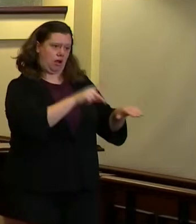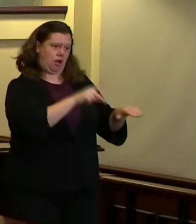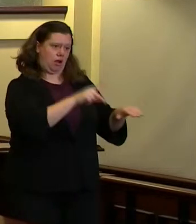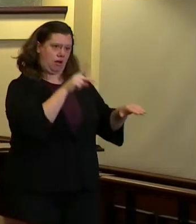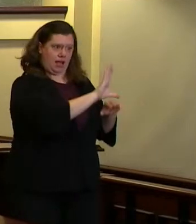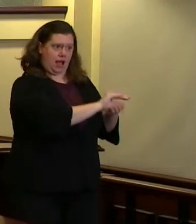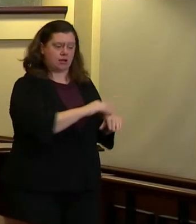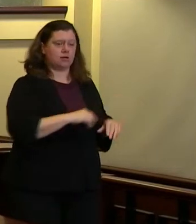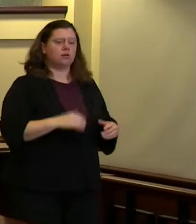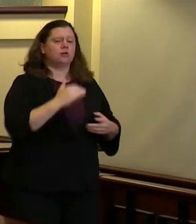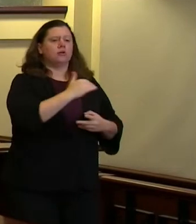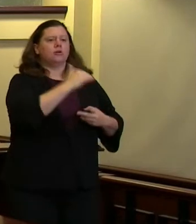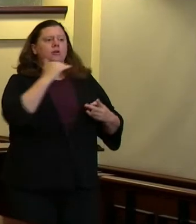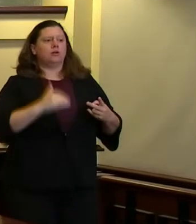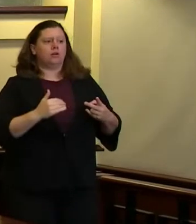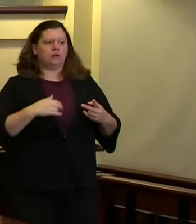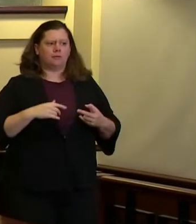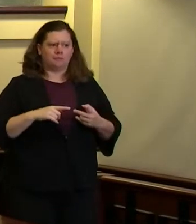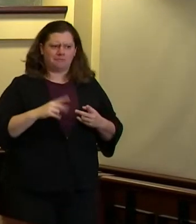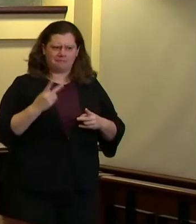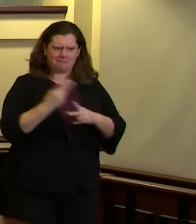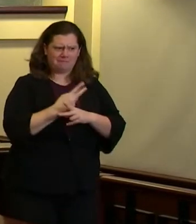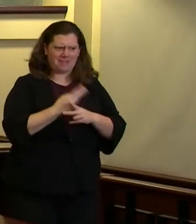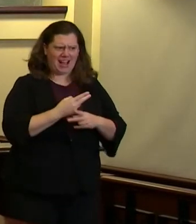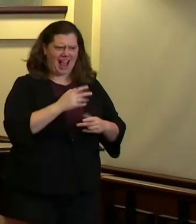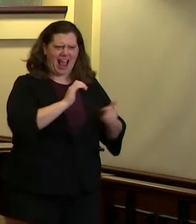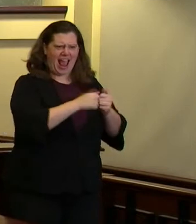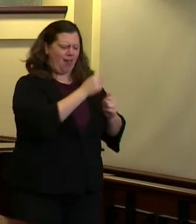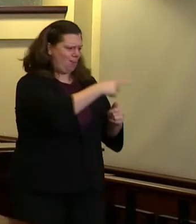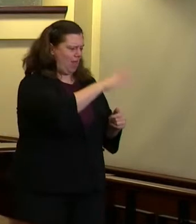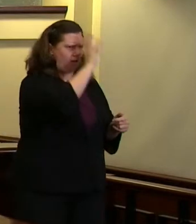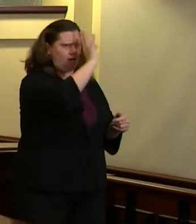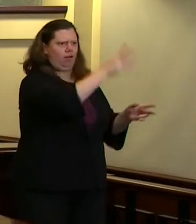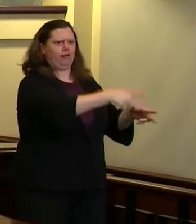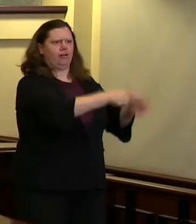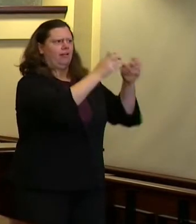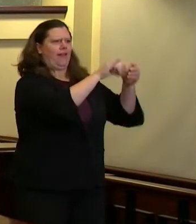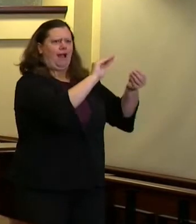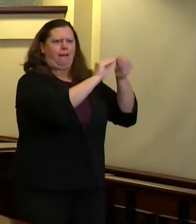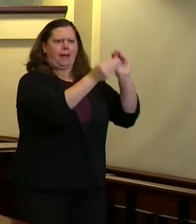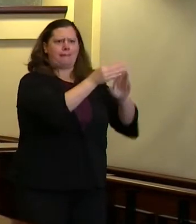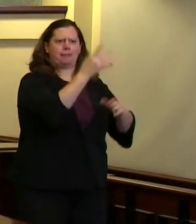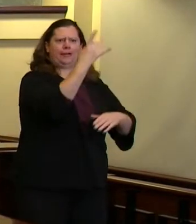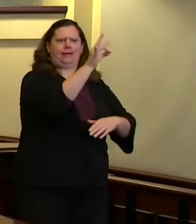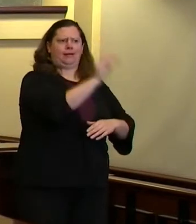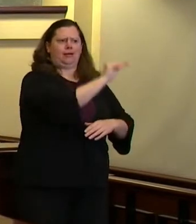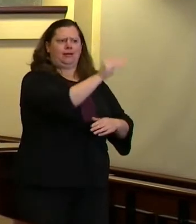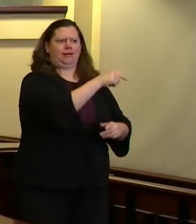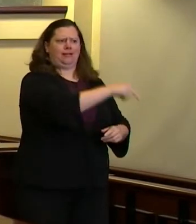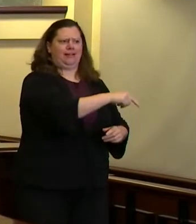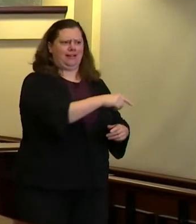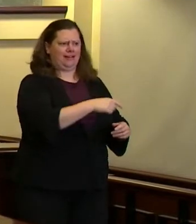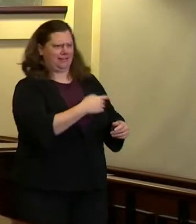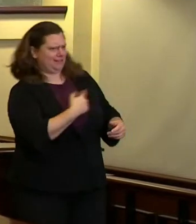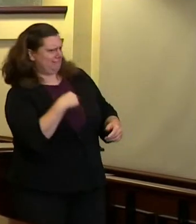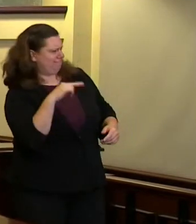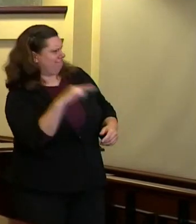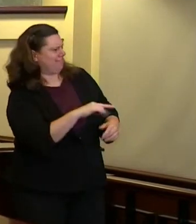numbers that are on that list of proposals